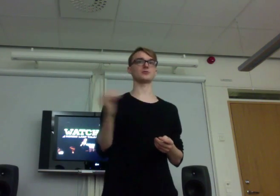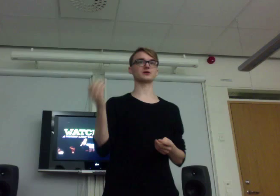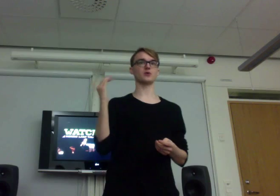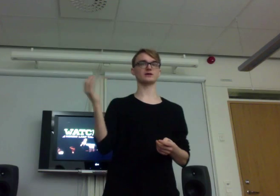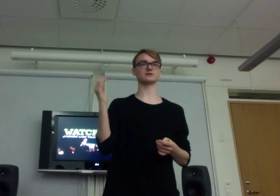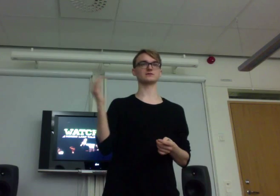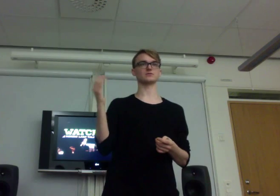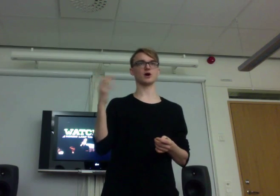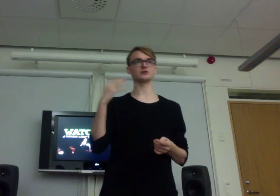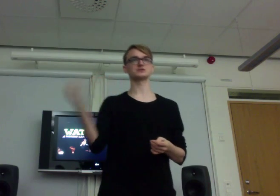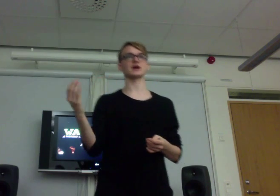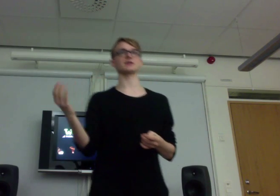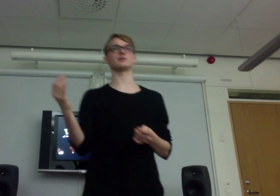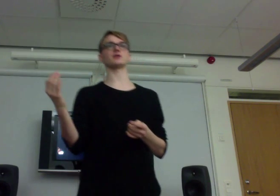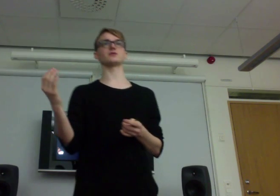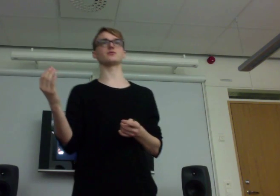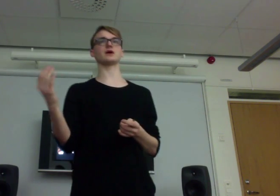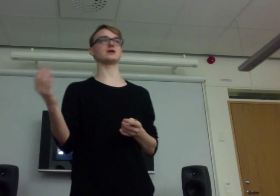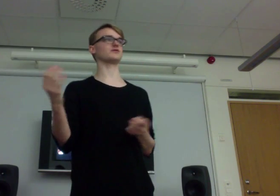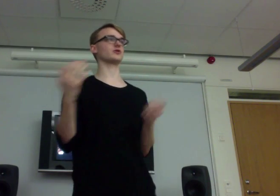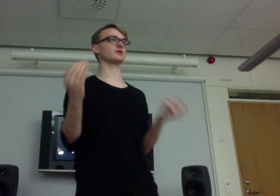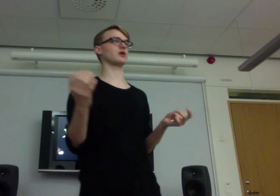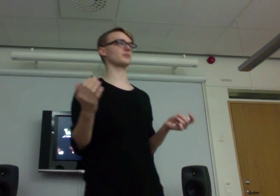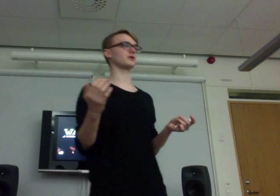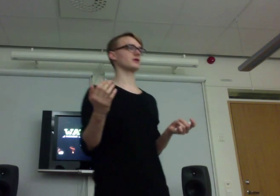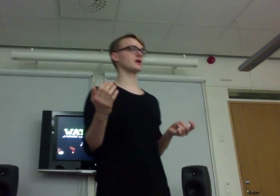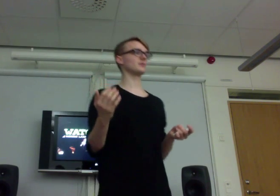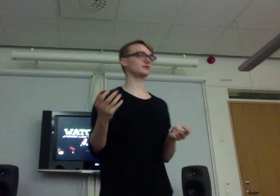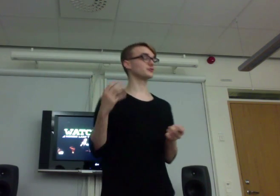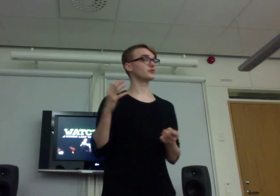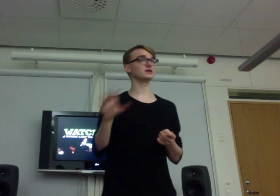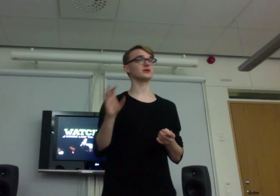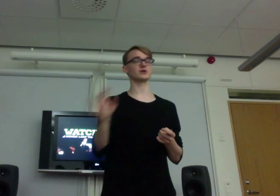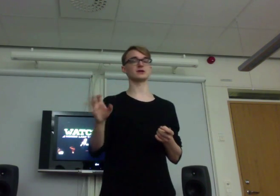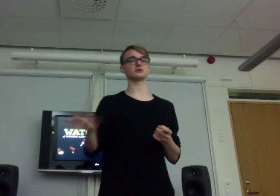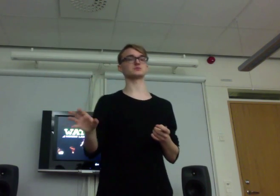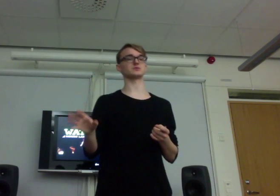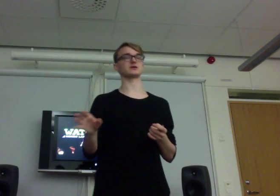In a quite understandable way if you're not a LARPer. But really, really good speakers.